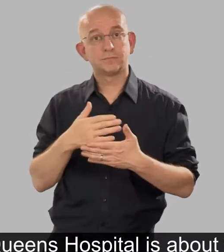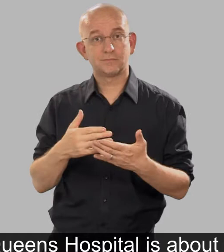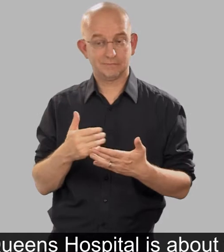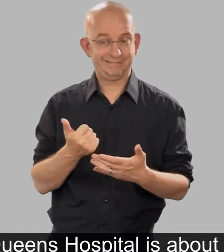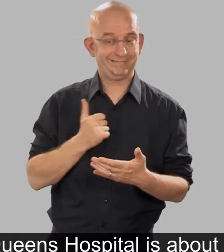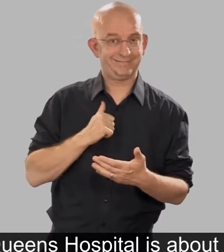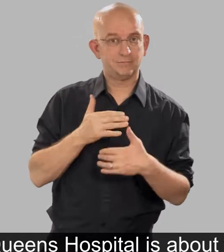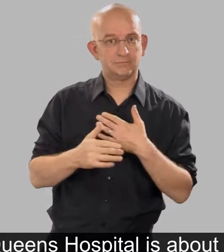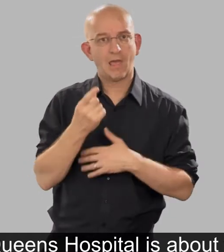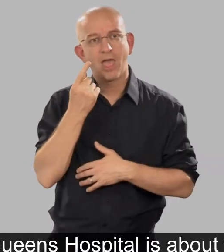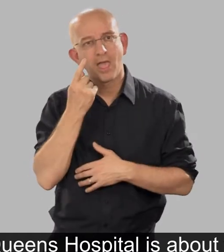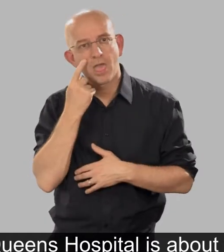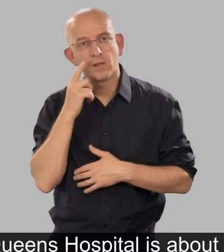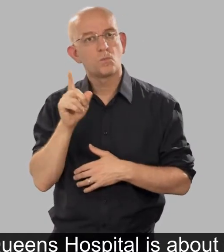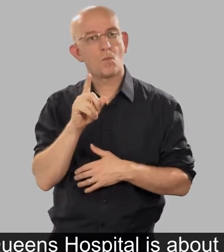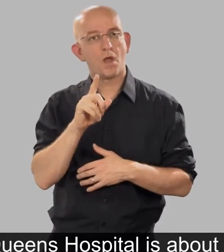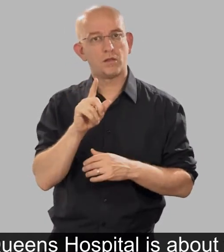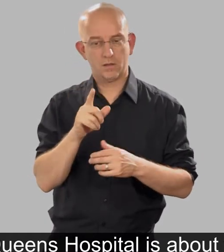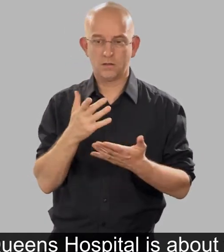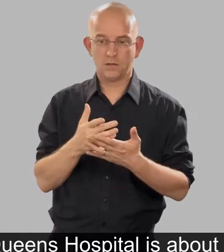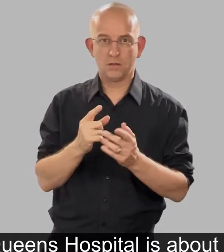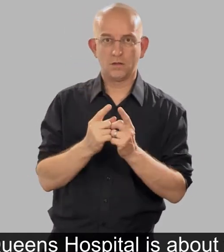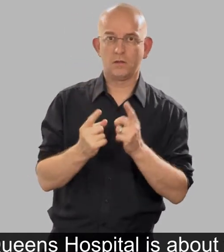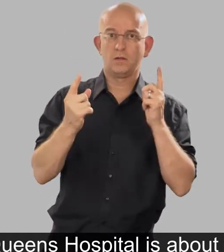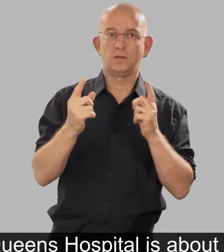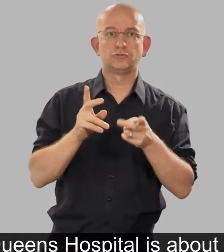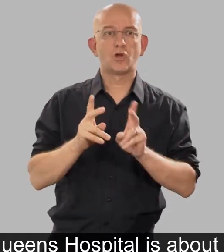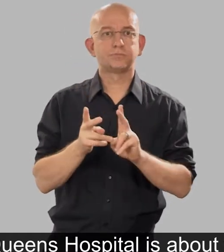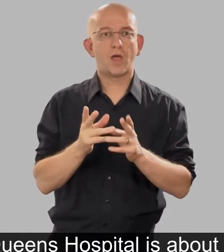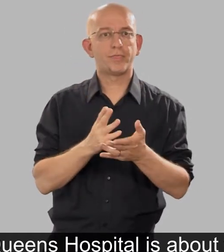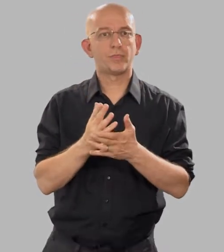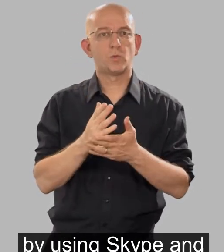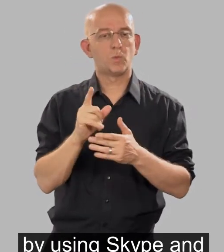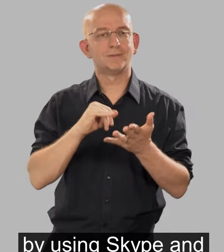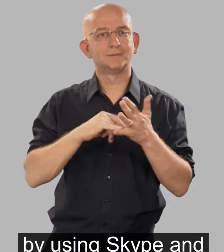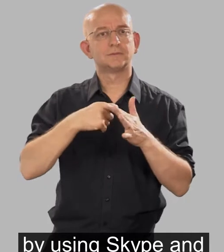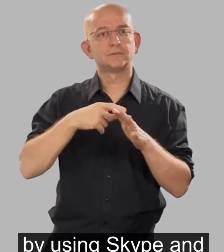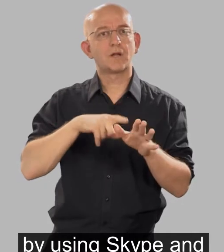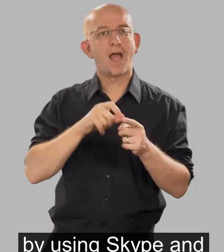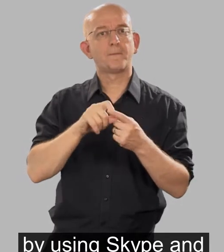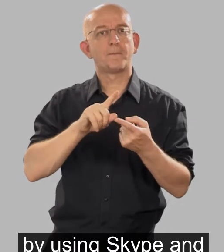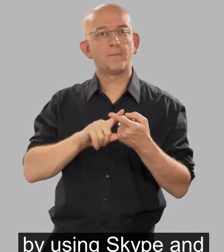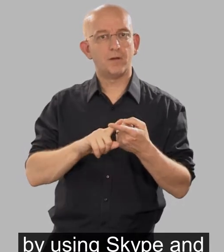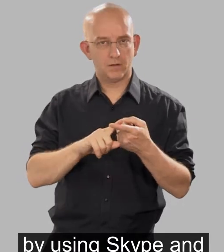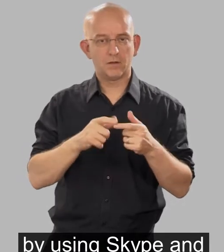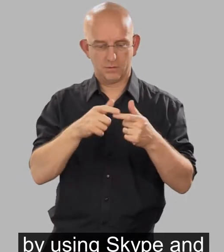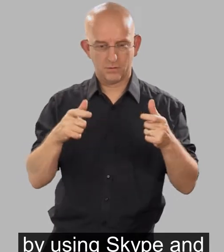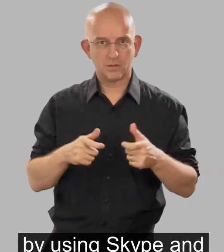Queen's Hospital is about to pilot the use of virtual interpreters by using Skype and tablet